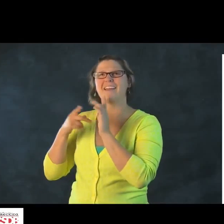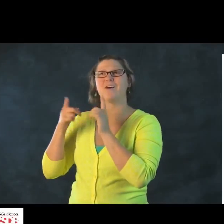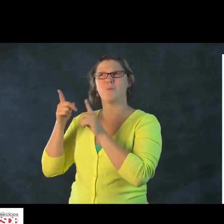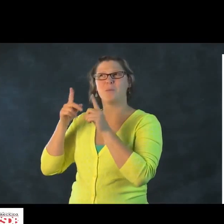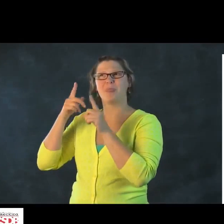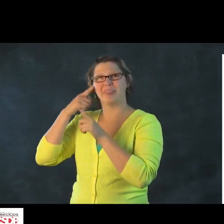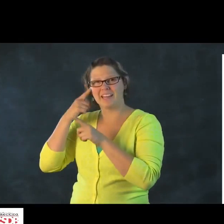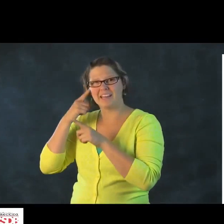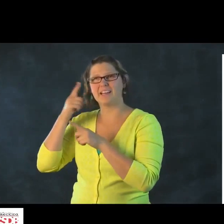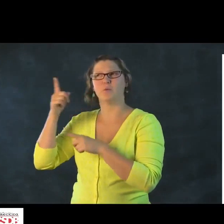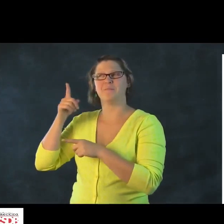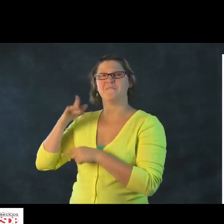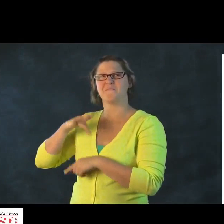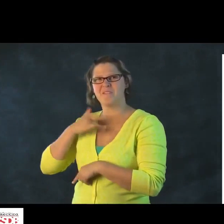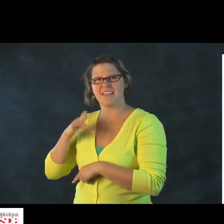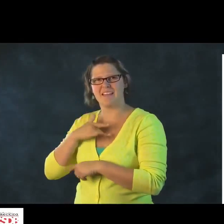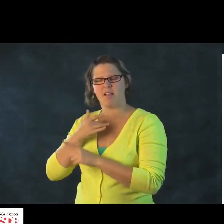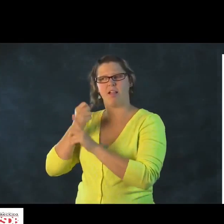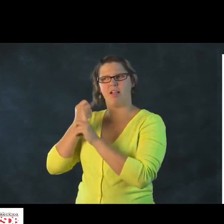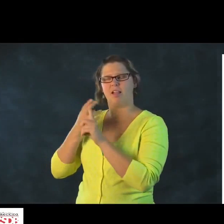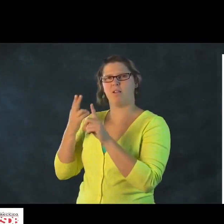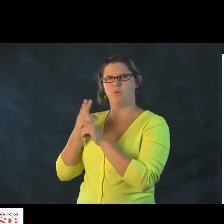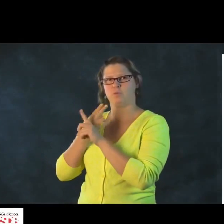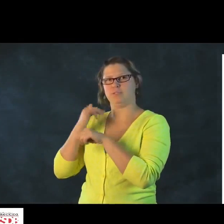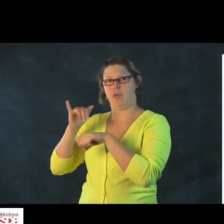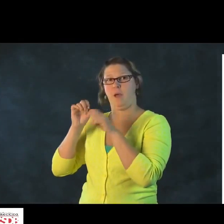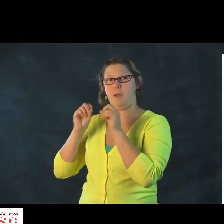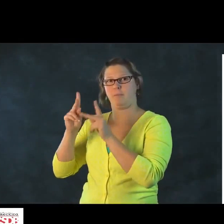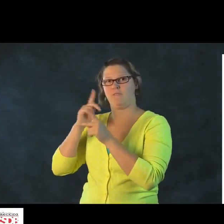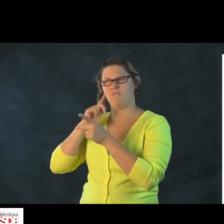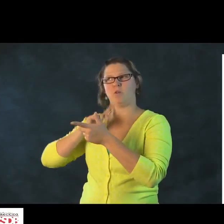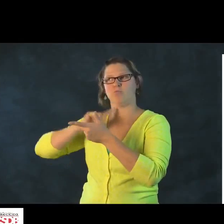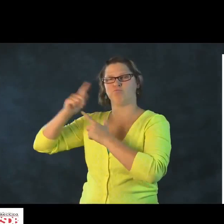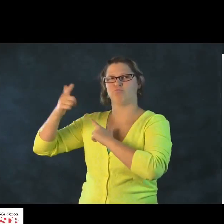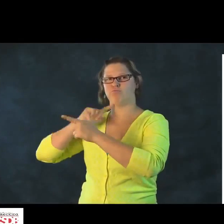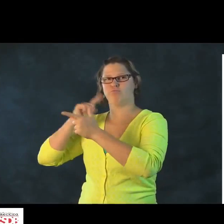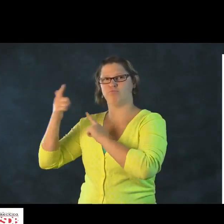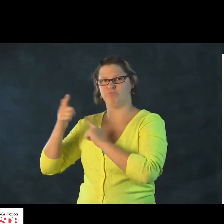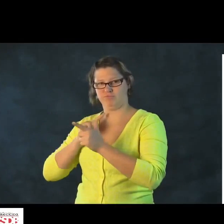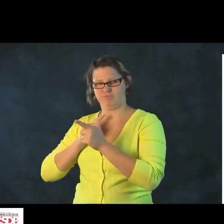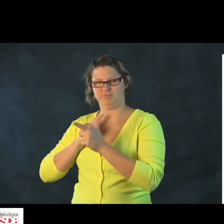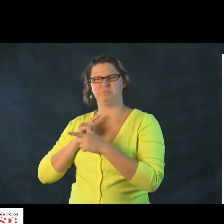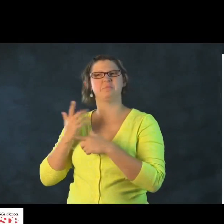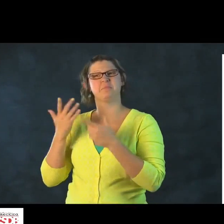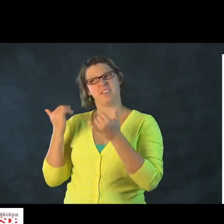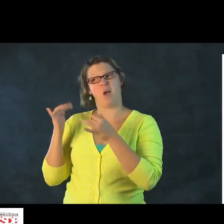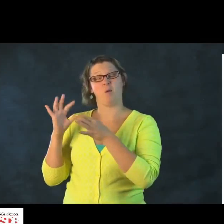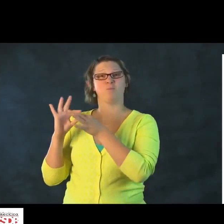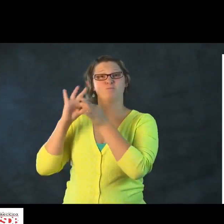If she asked me what a word meant, I expanded upon that. It talks about how you feel. And again, we would take turns